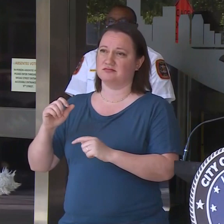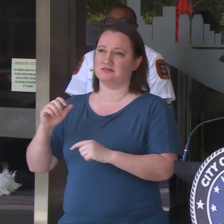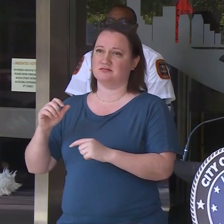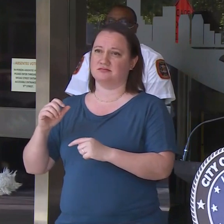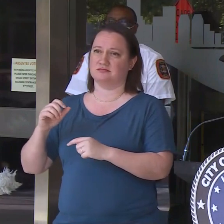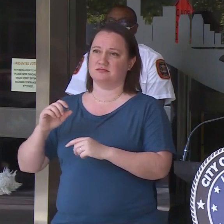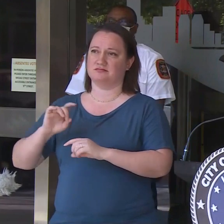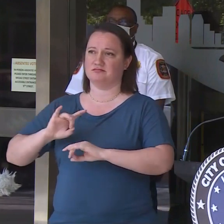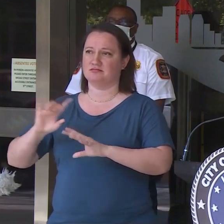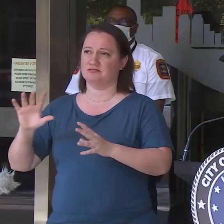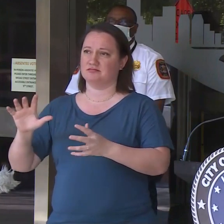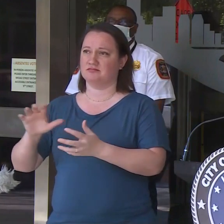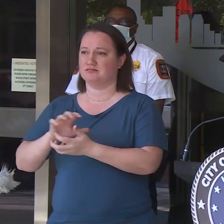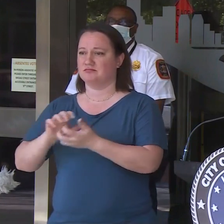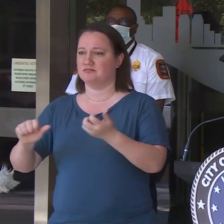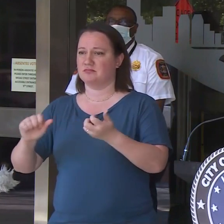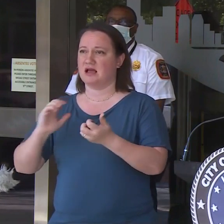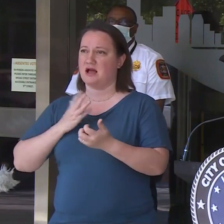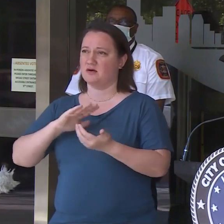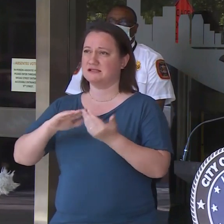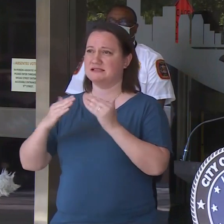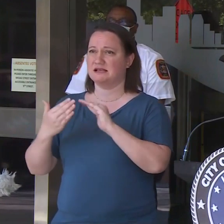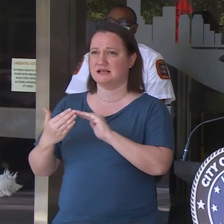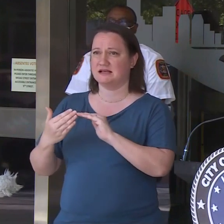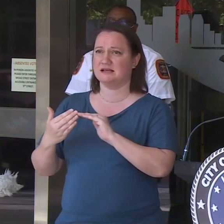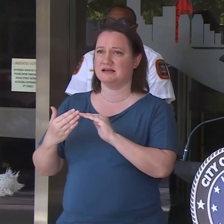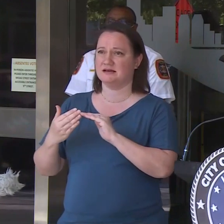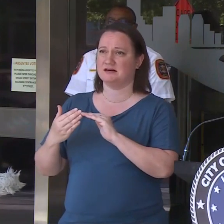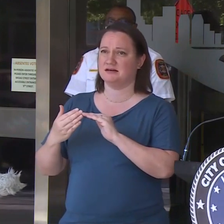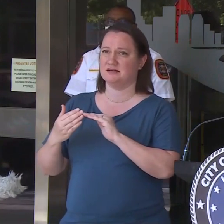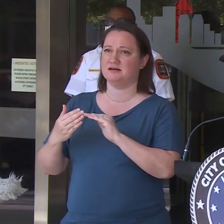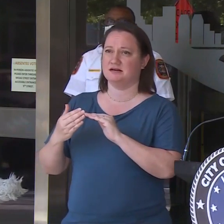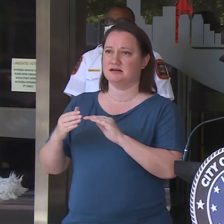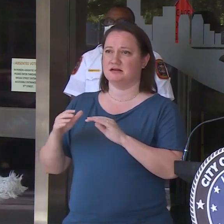By vandalizing by acts of destruction.